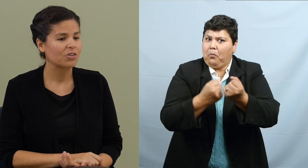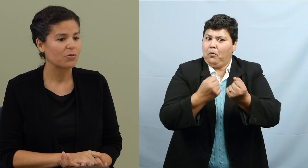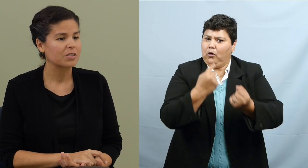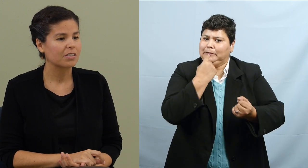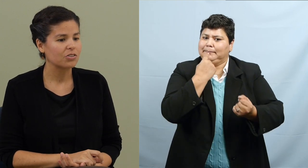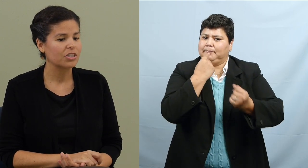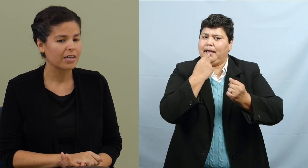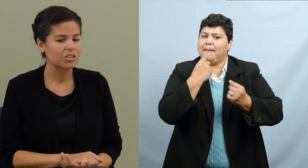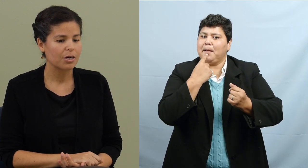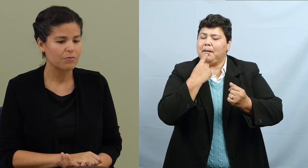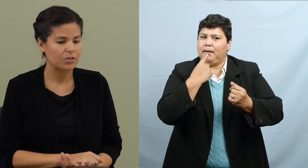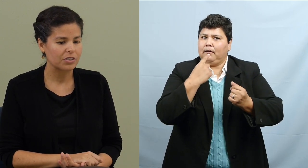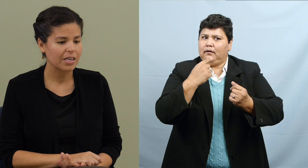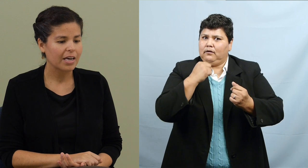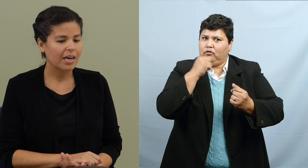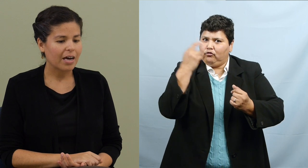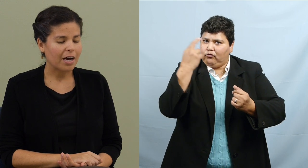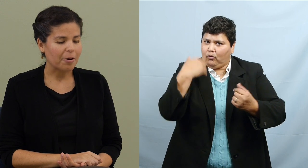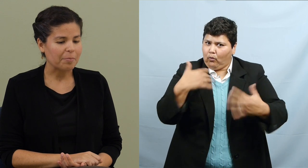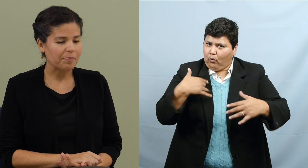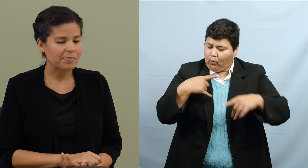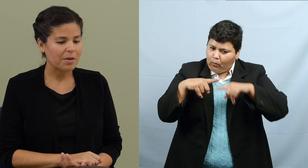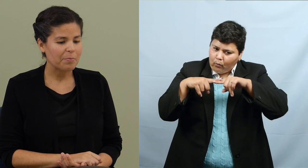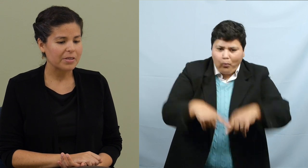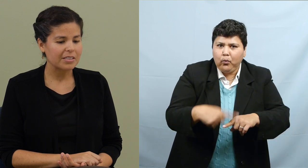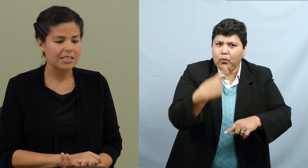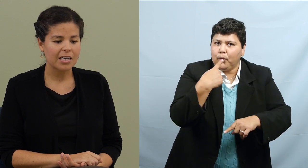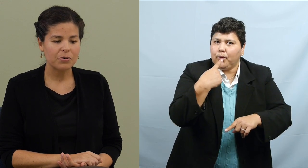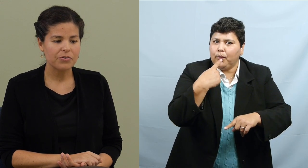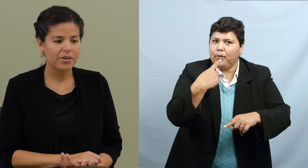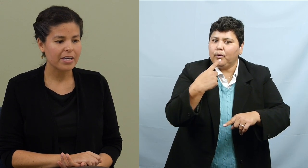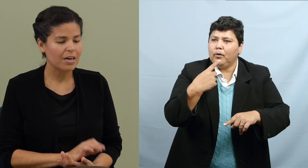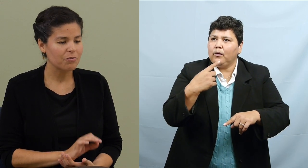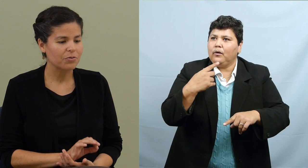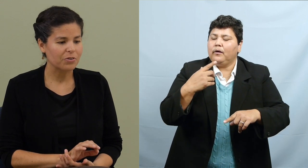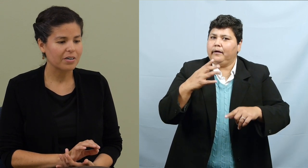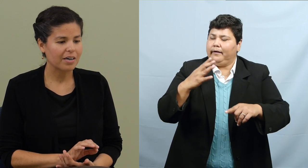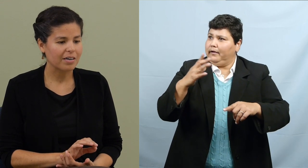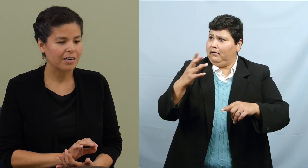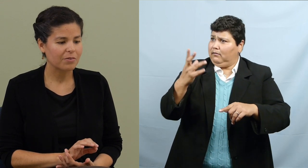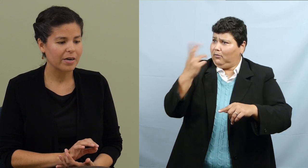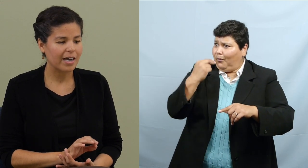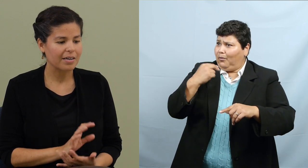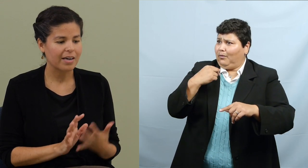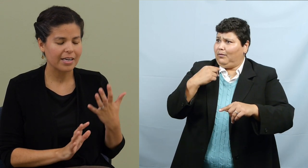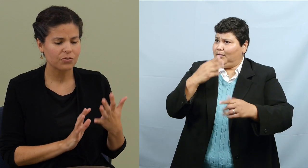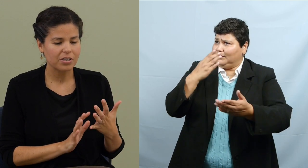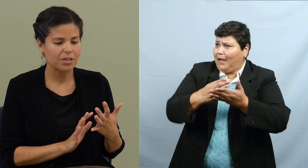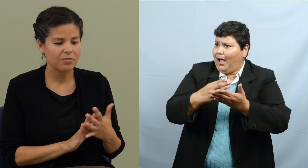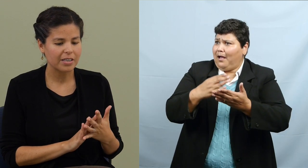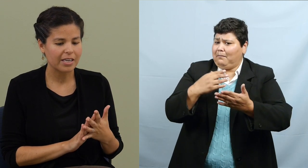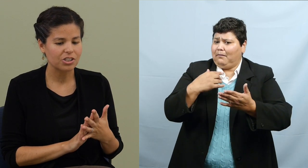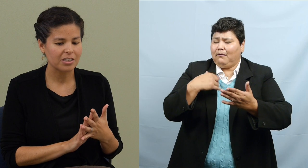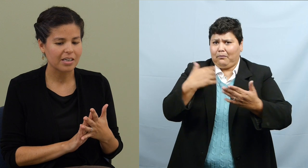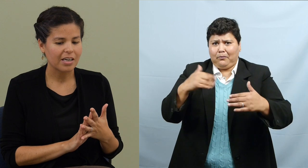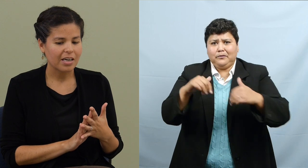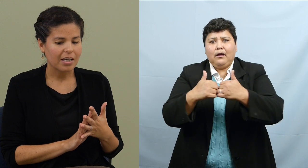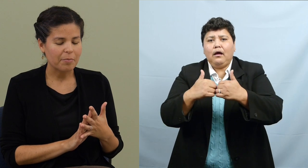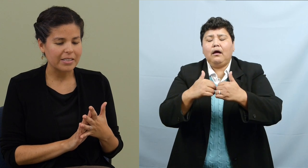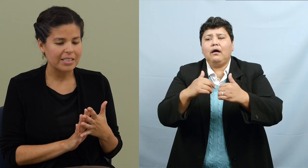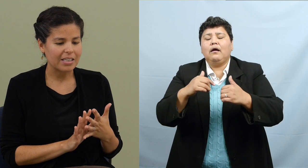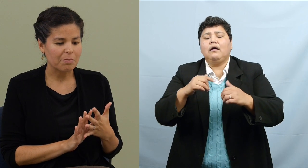use that. So it was a little challenging at first. But the CDI was very helpful when I asked for clarification